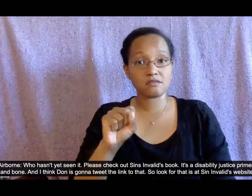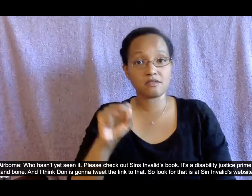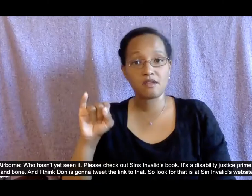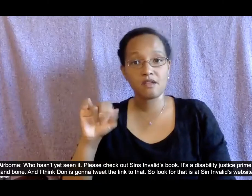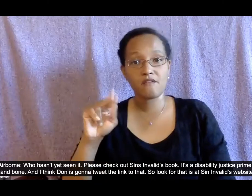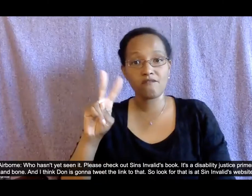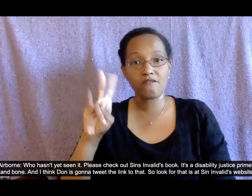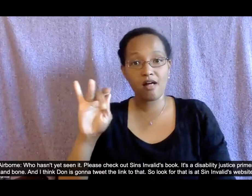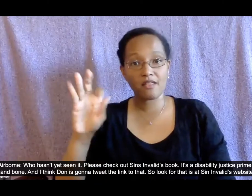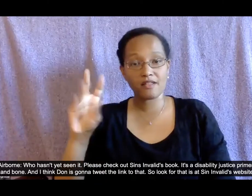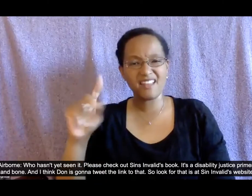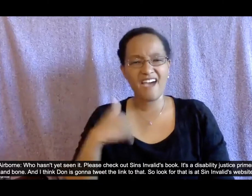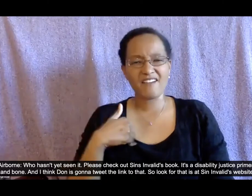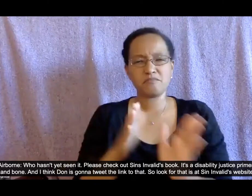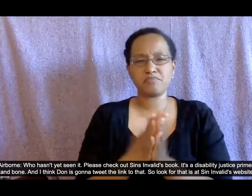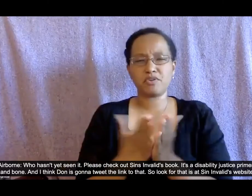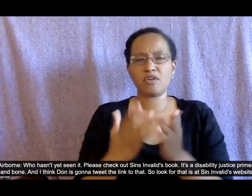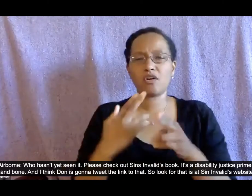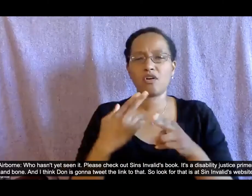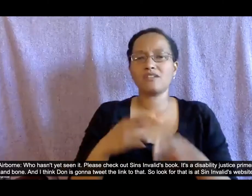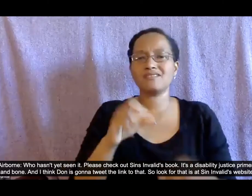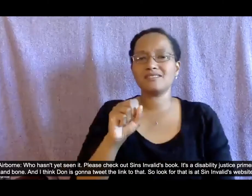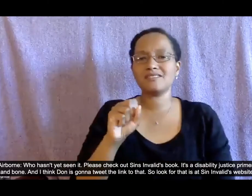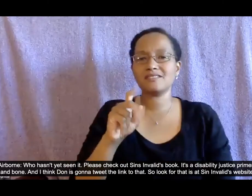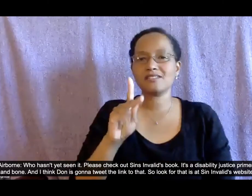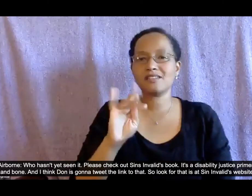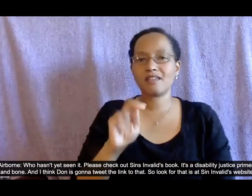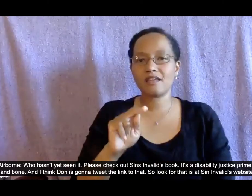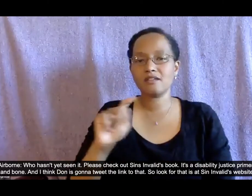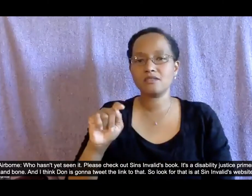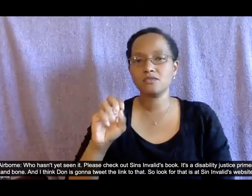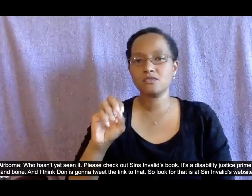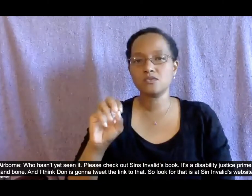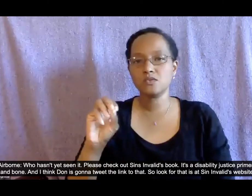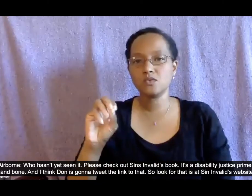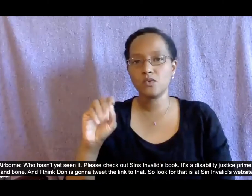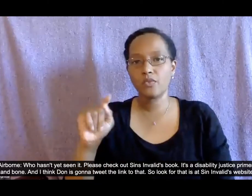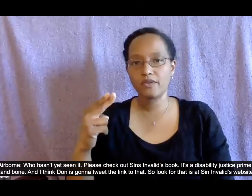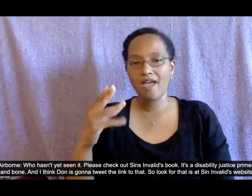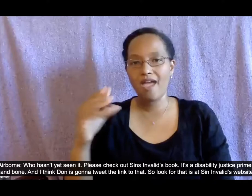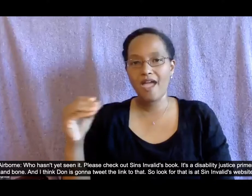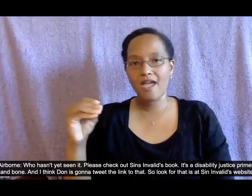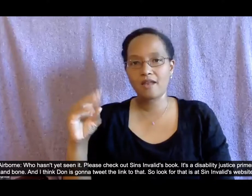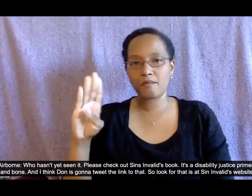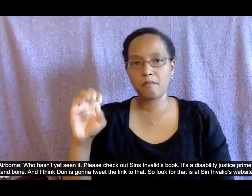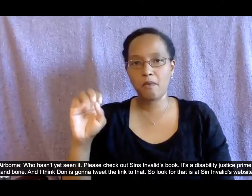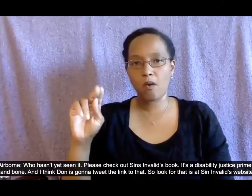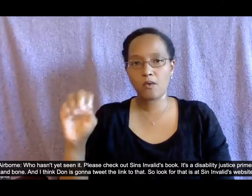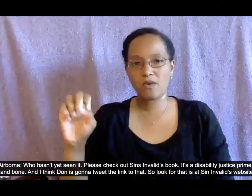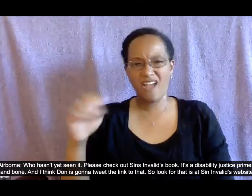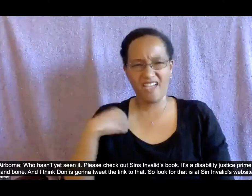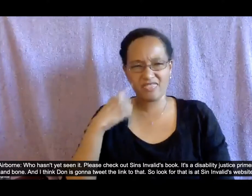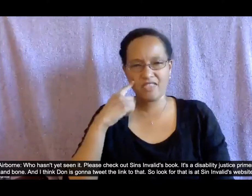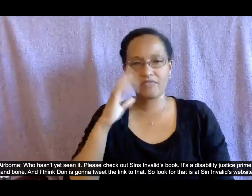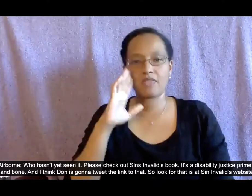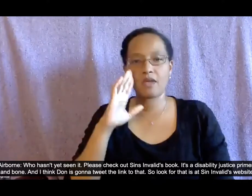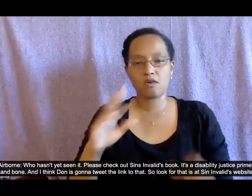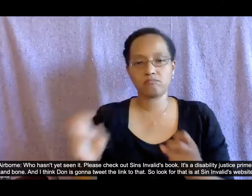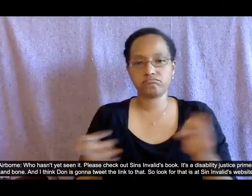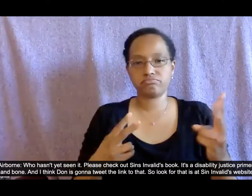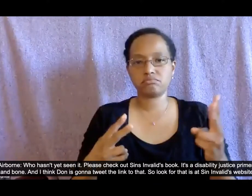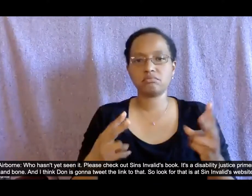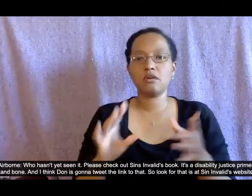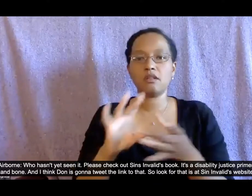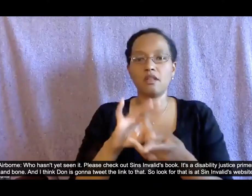tooth and bone and I think dawn is gonna tweet the link to that so um look for that